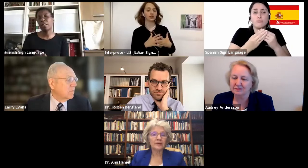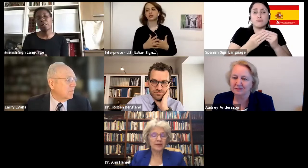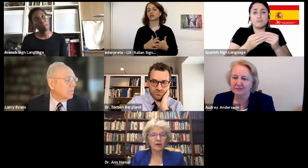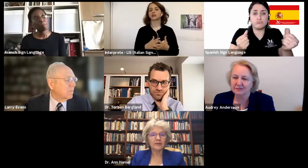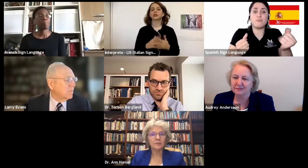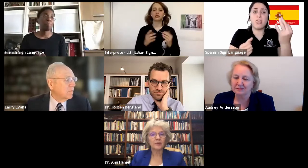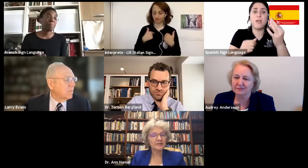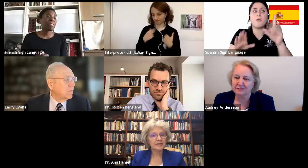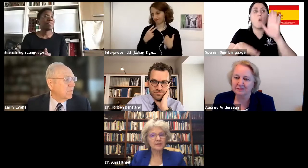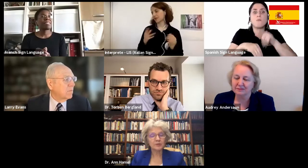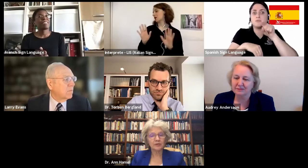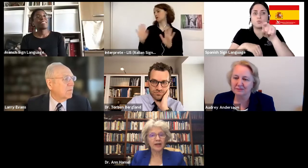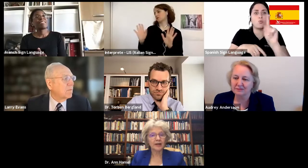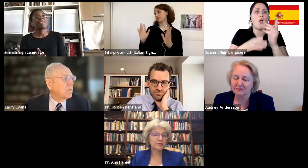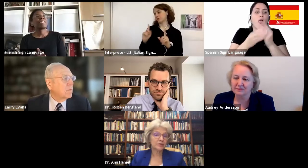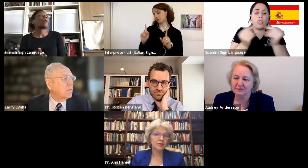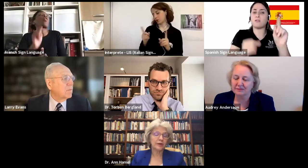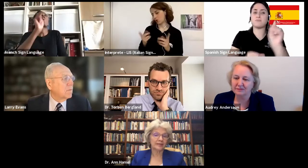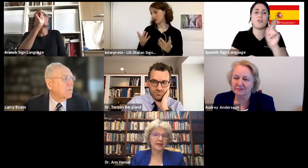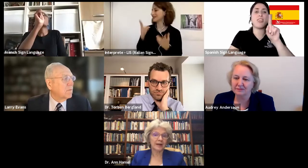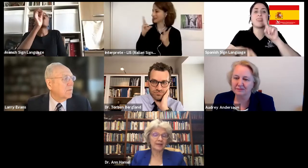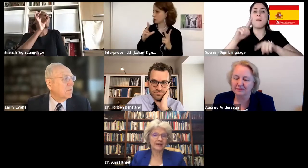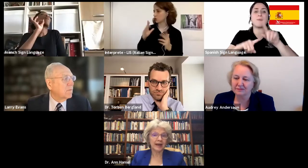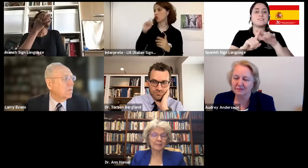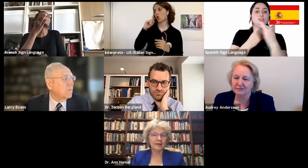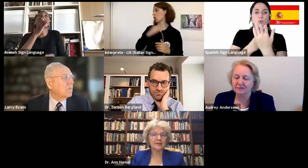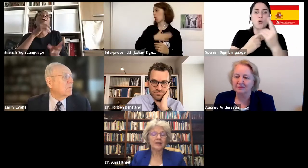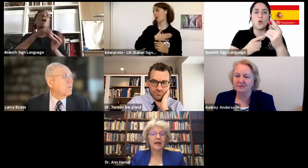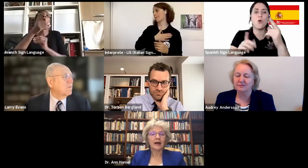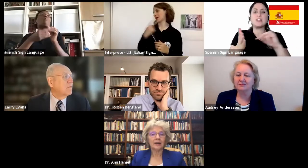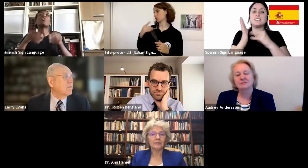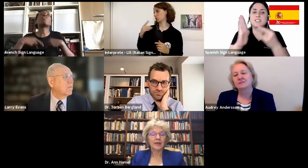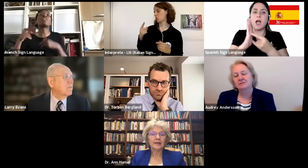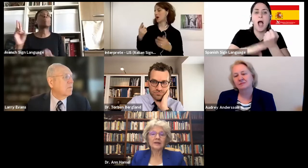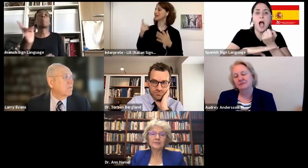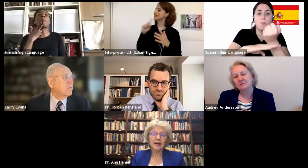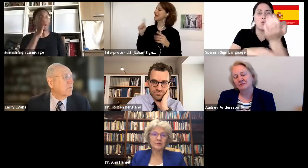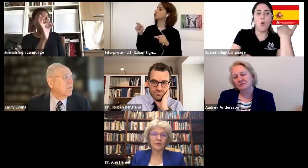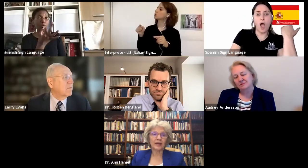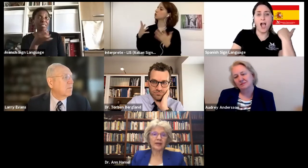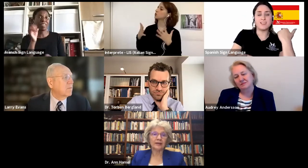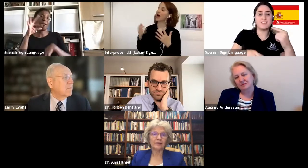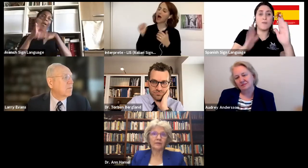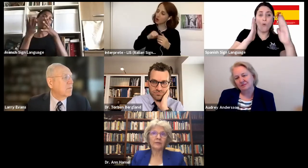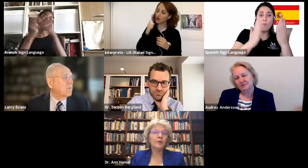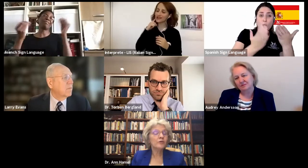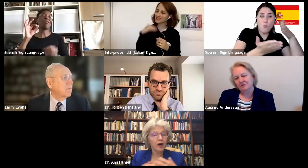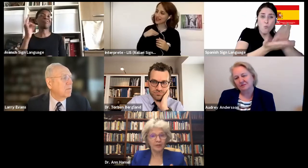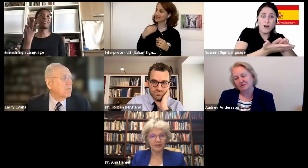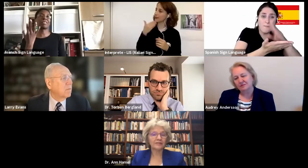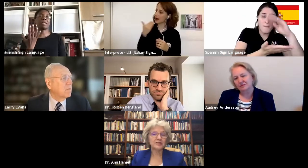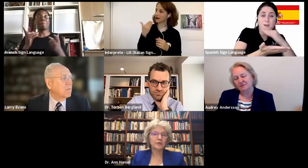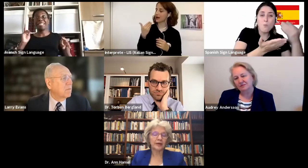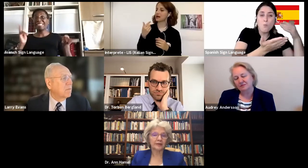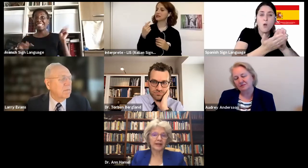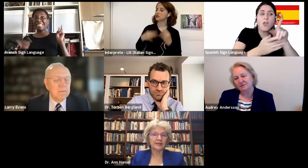what was, what support systems were available to you at the time that it happened. Sometimes we, we move on